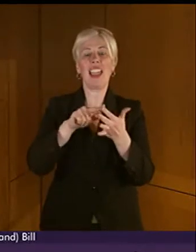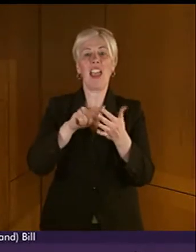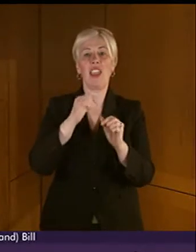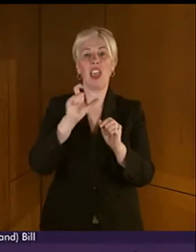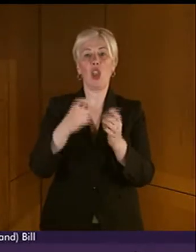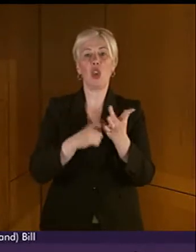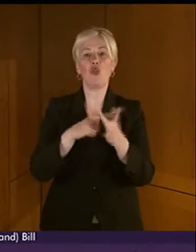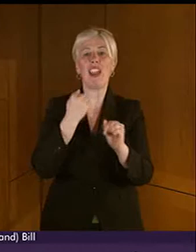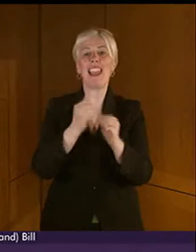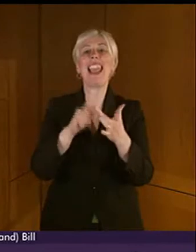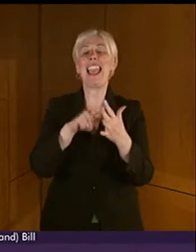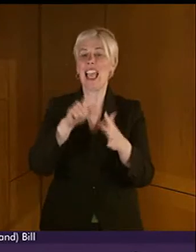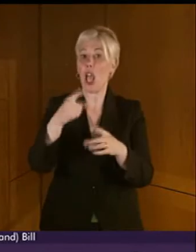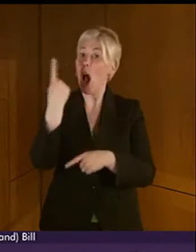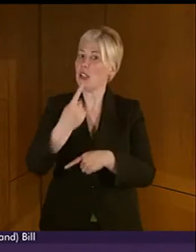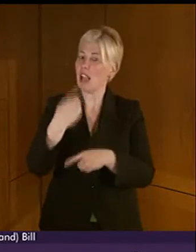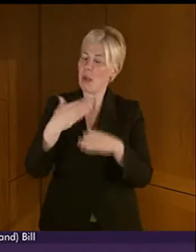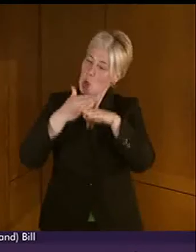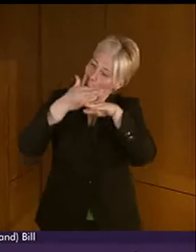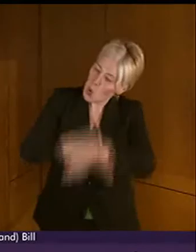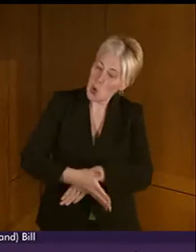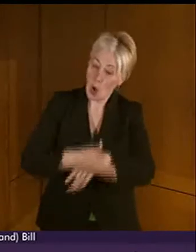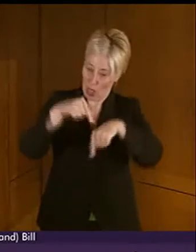MSP, worked very hard on this issue.